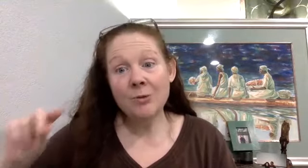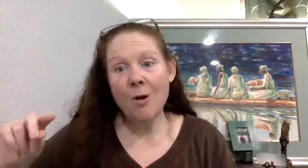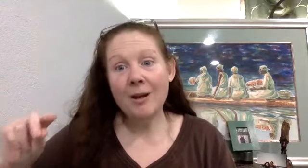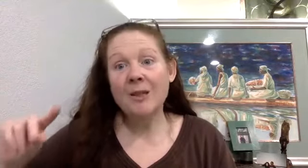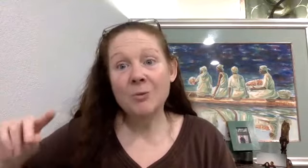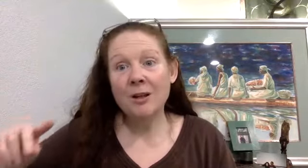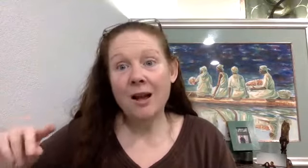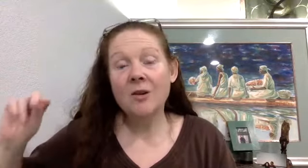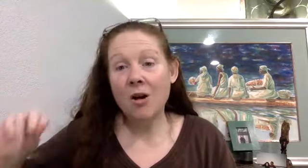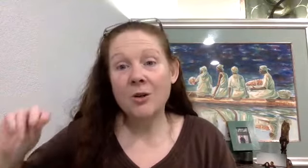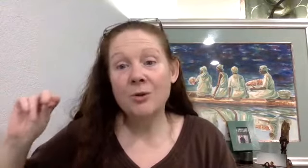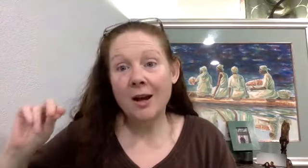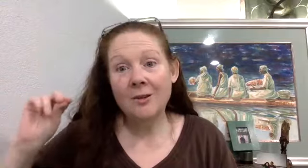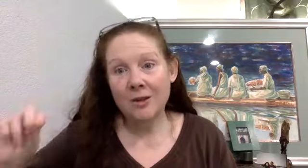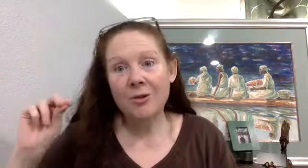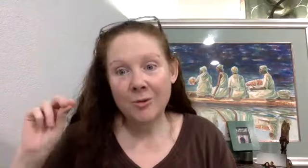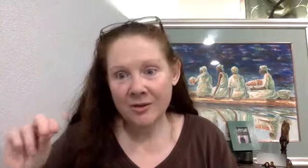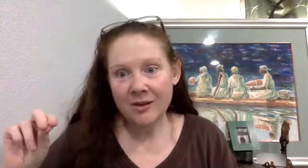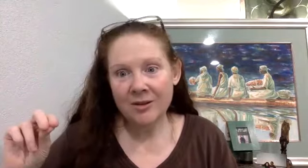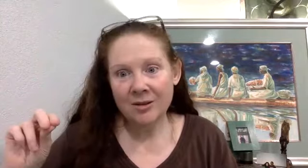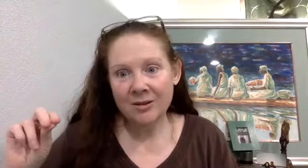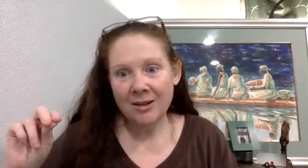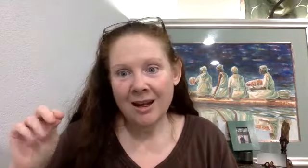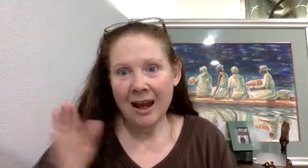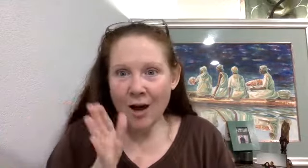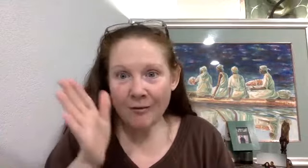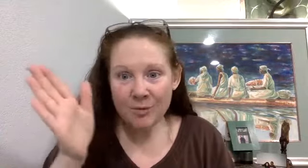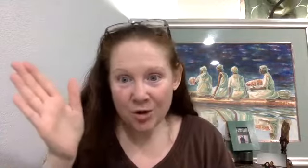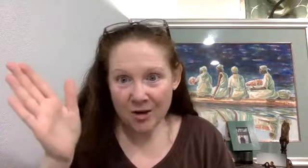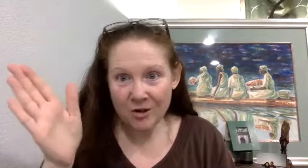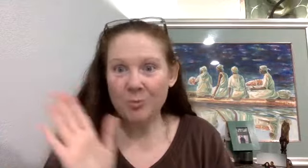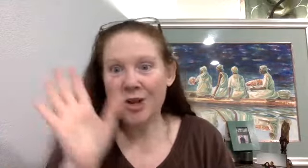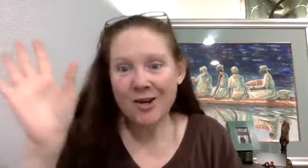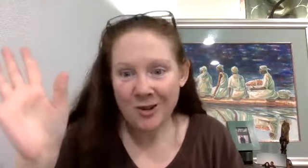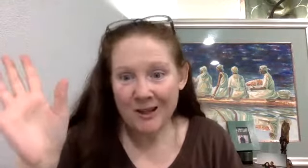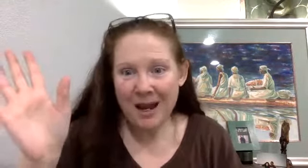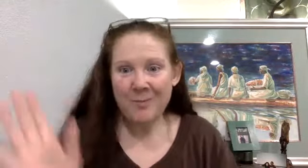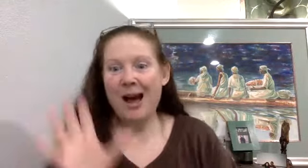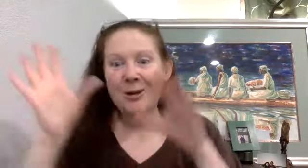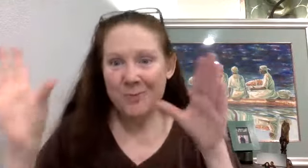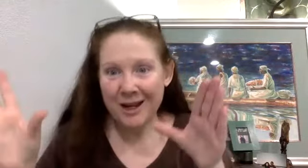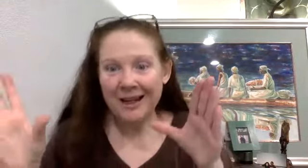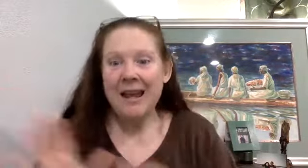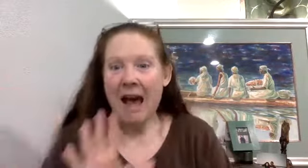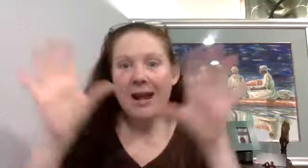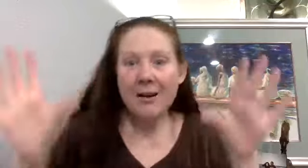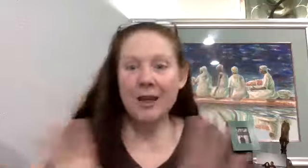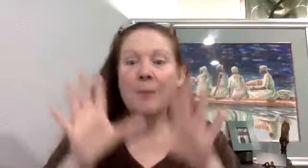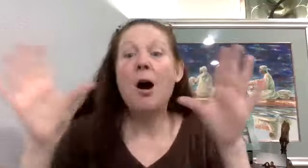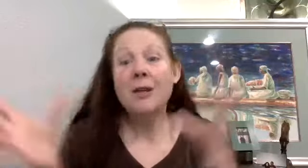throwing is he's realized cars will not continue to exist in all of his projections. The projections he's made about how much money, how to, how to keep all these